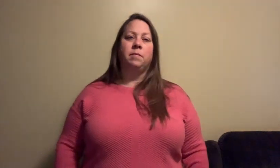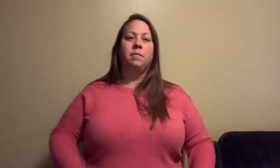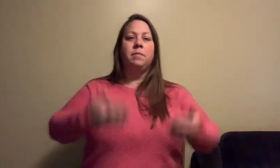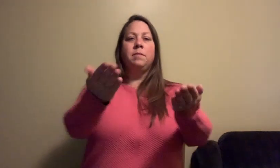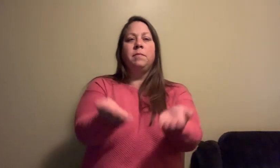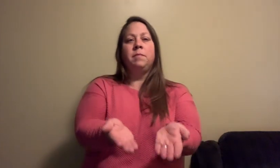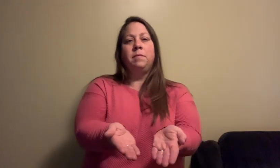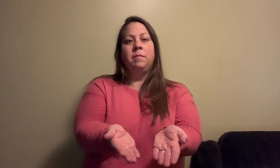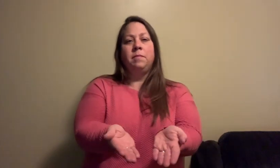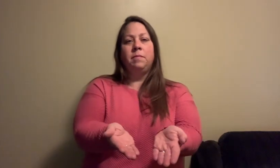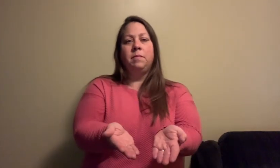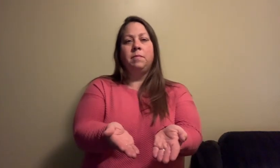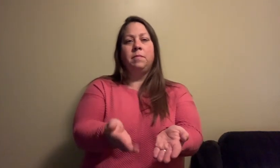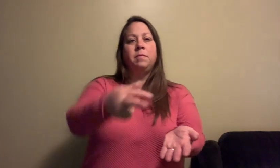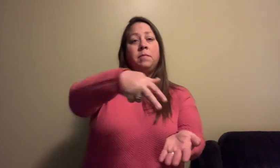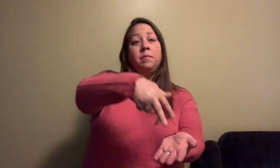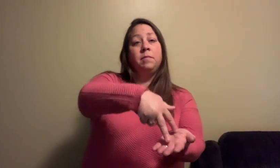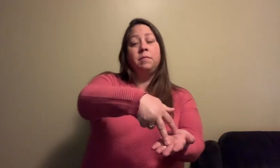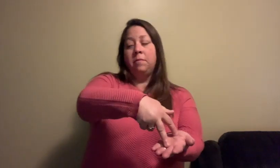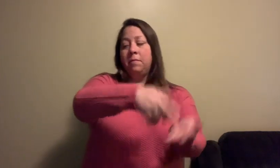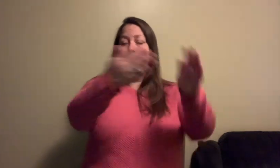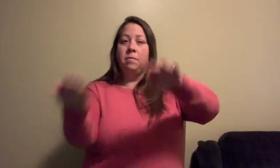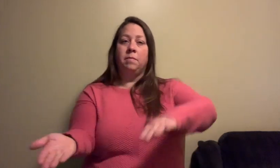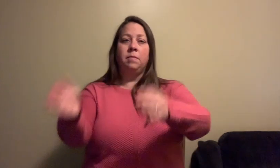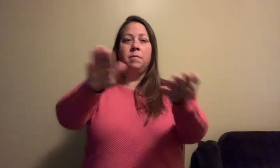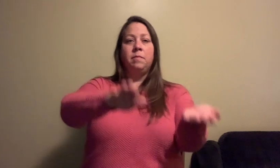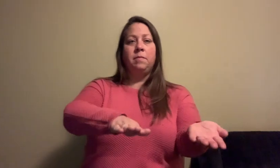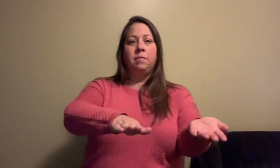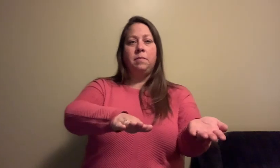One pair of hands raised the dead